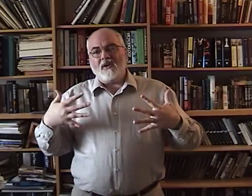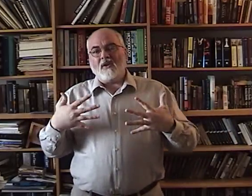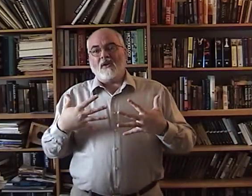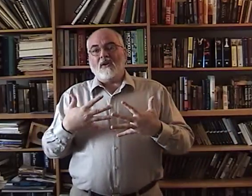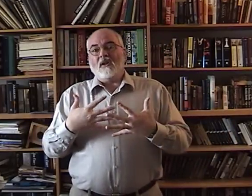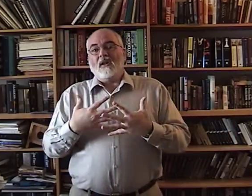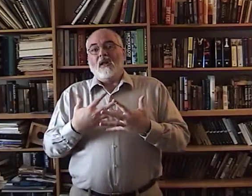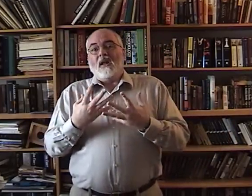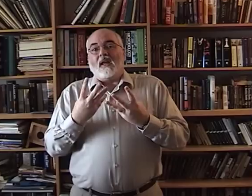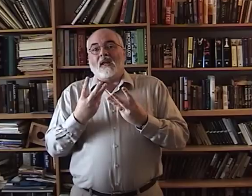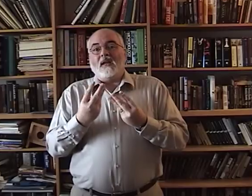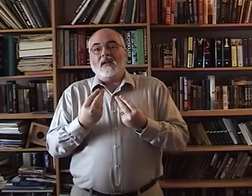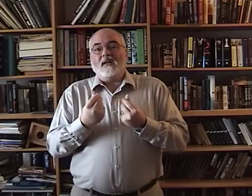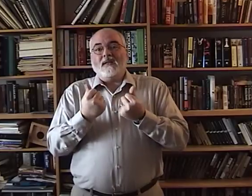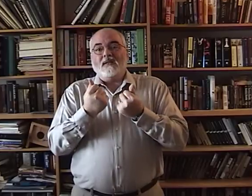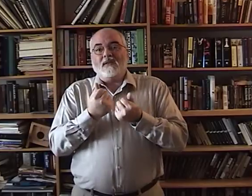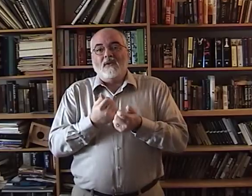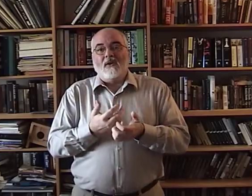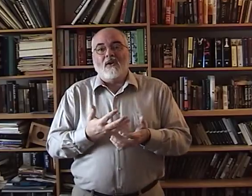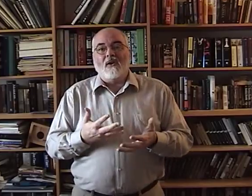is gone